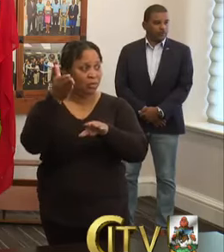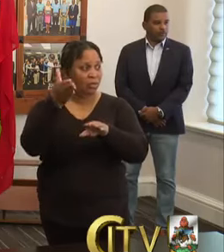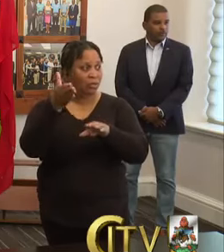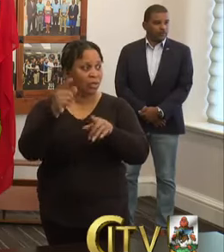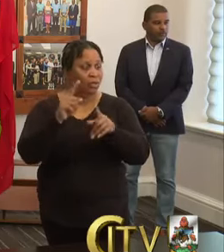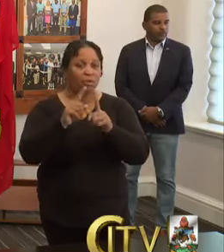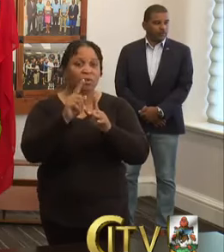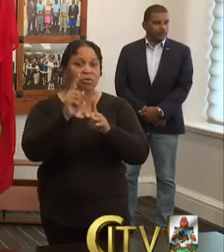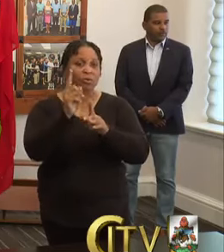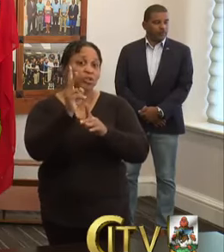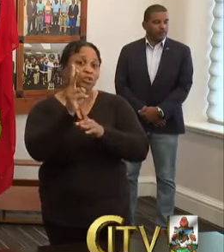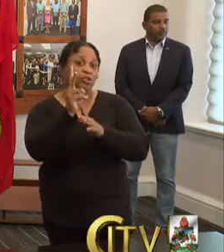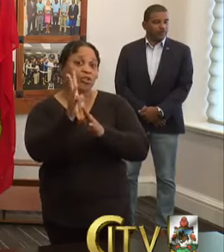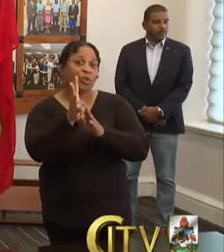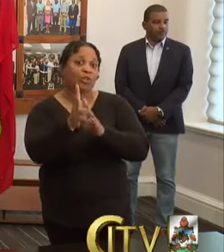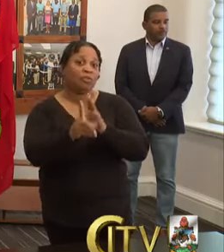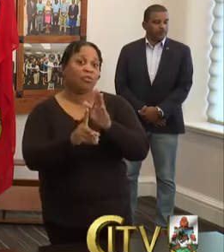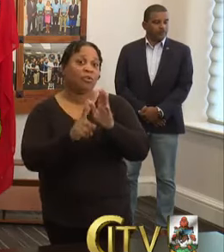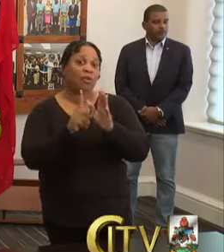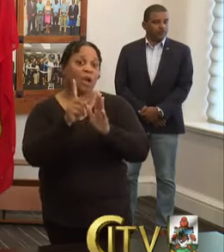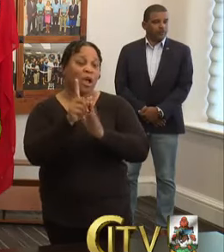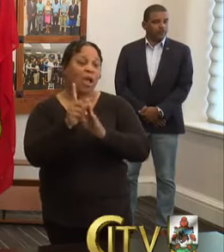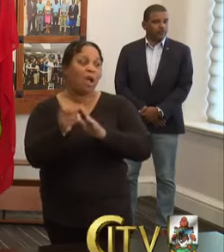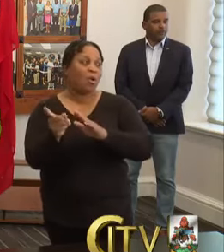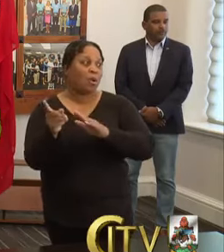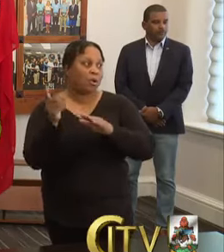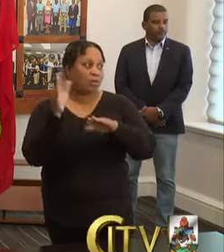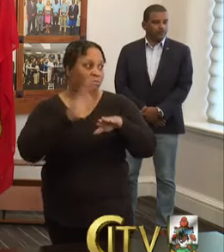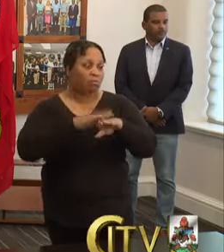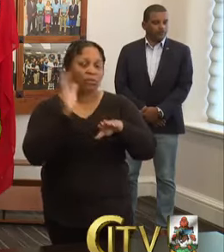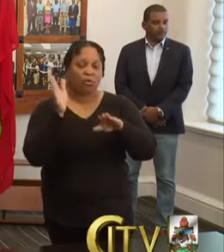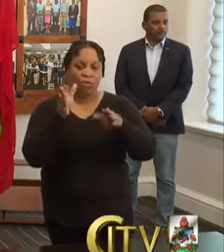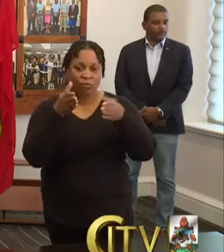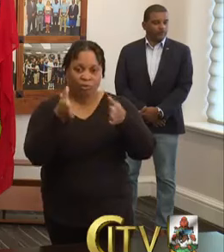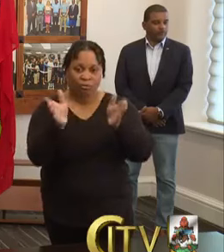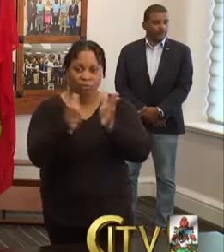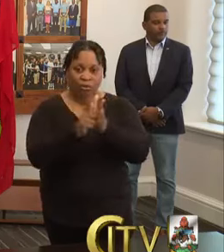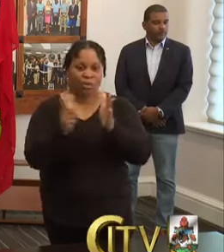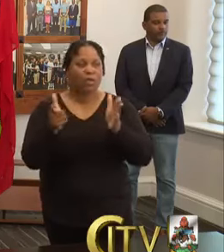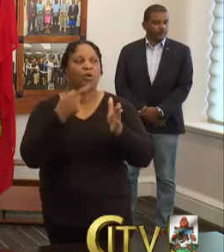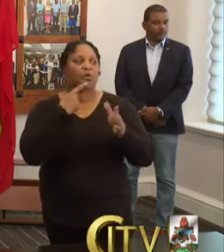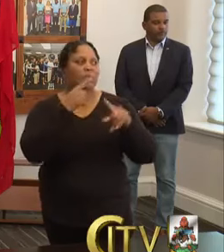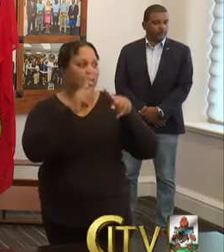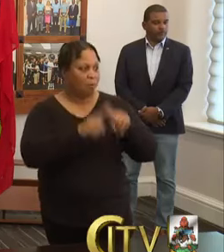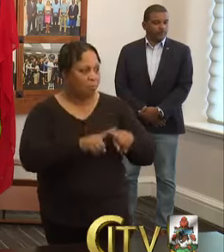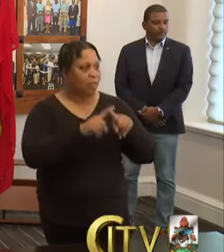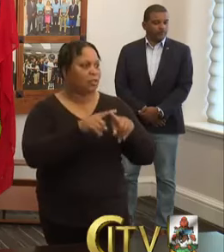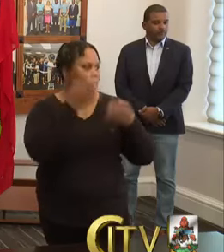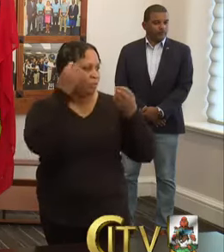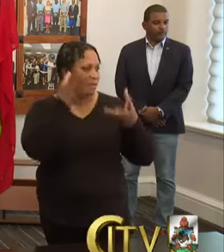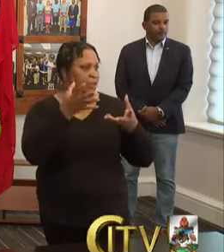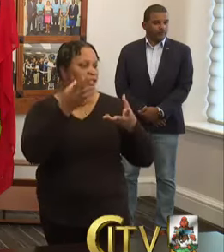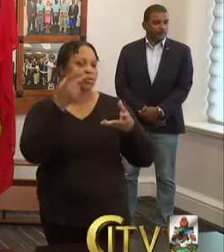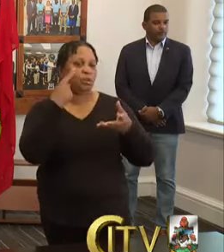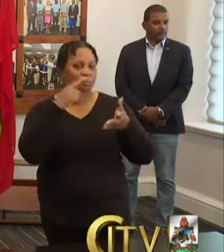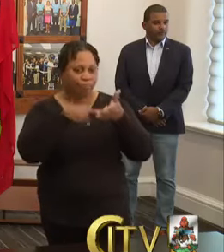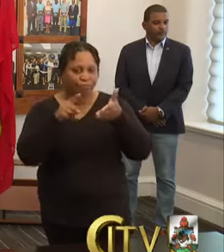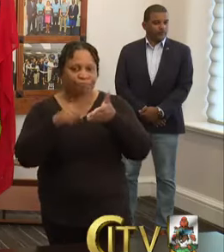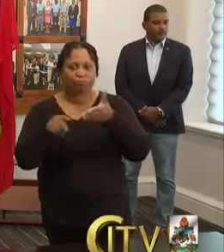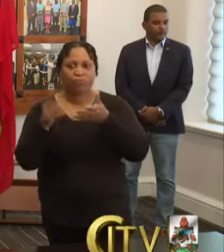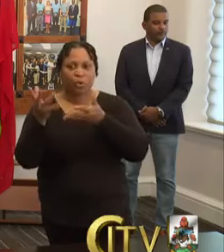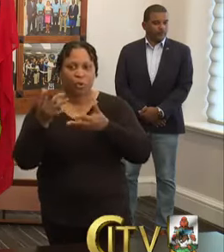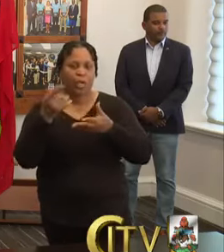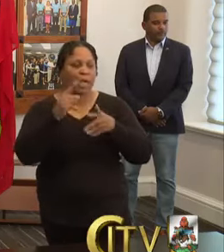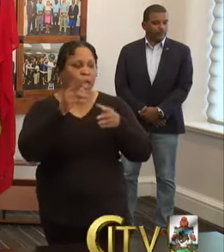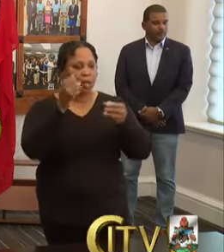-hour curfew? We're going to make any of those particular decisions based upon the evidence on the ground. Um, and the, and as I've said